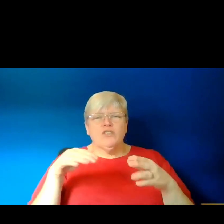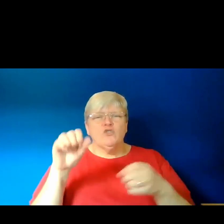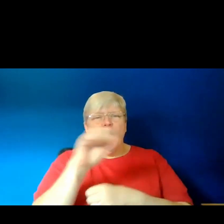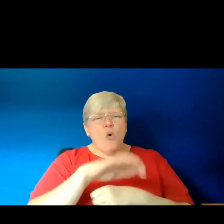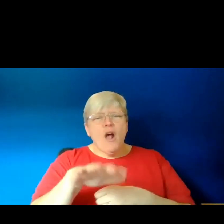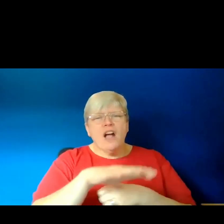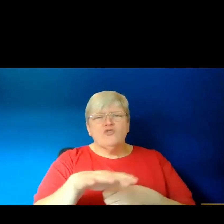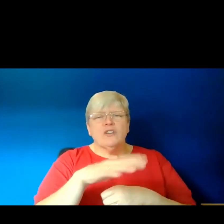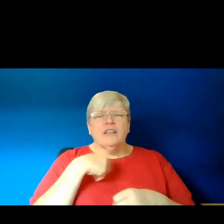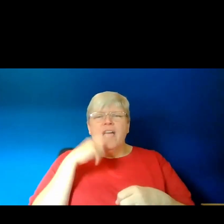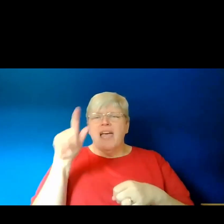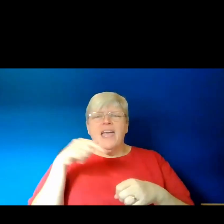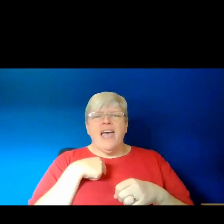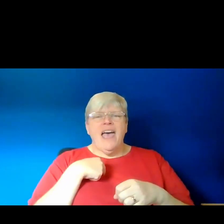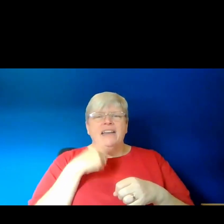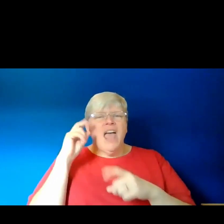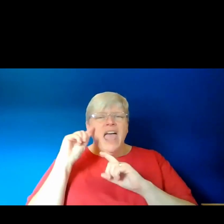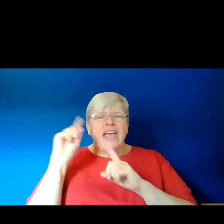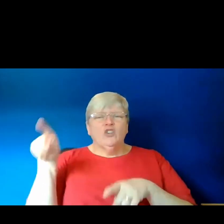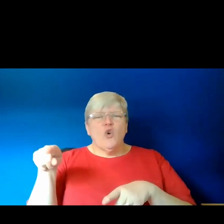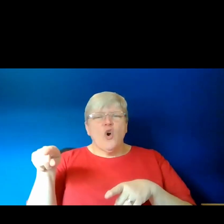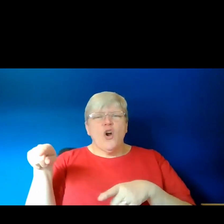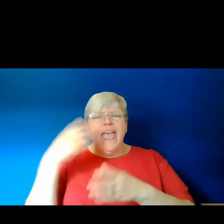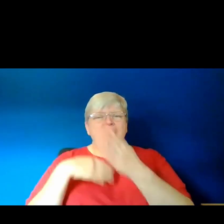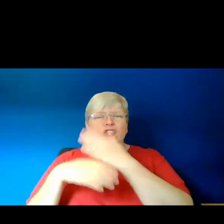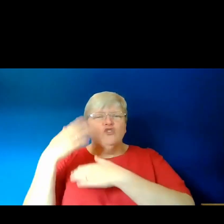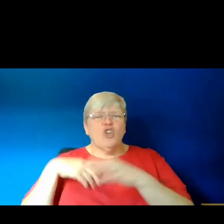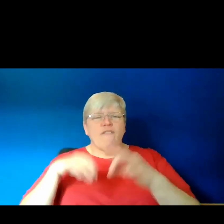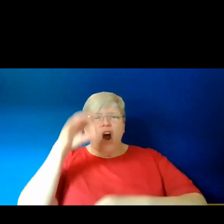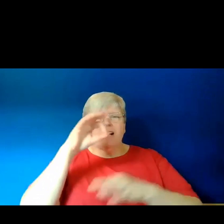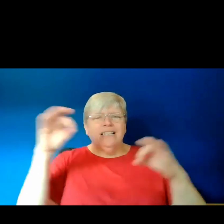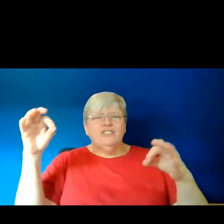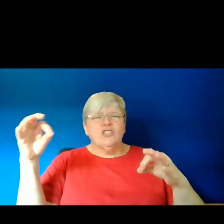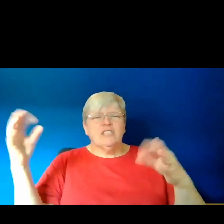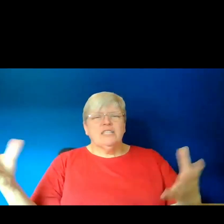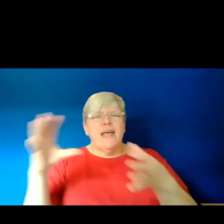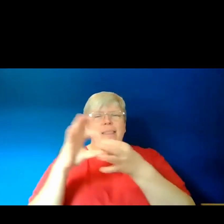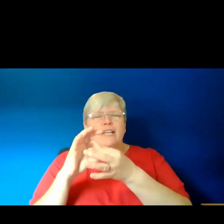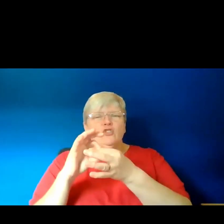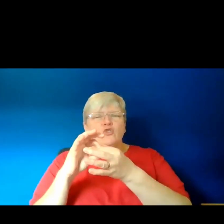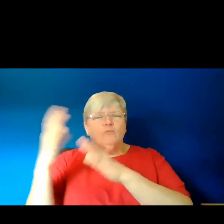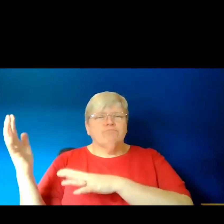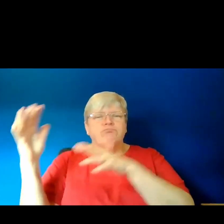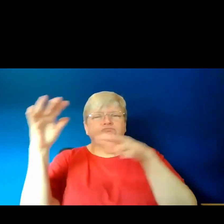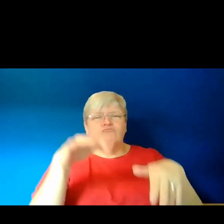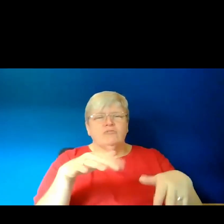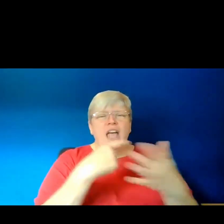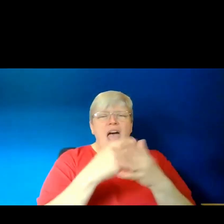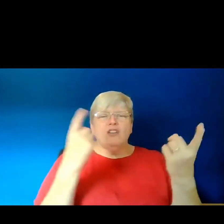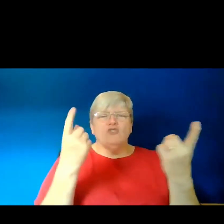history, but I can't be blind to the way. The history of archaeology is bound up with colonialism and resource theft.